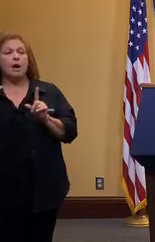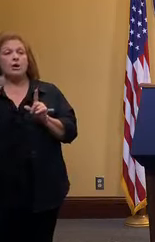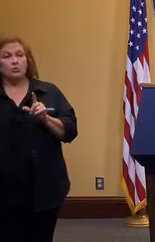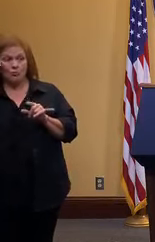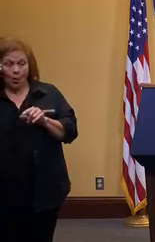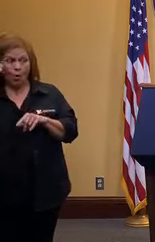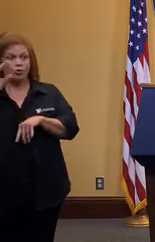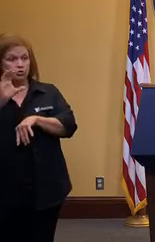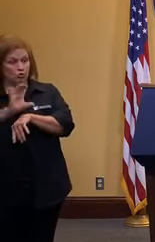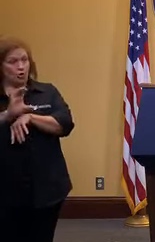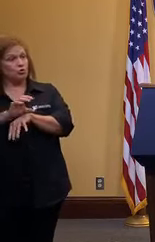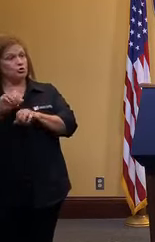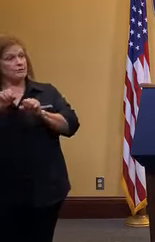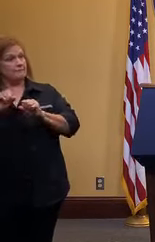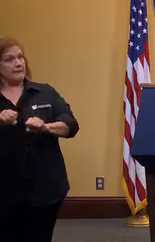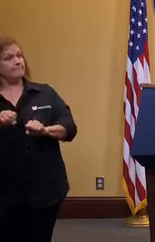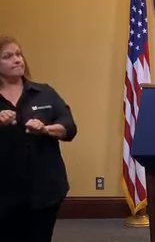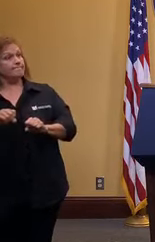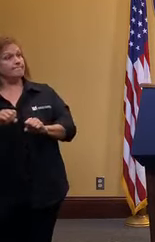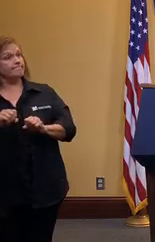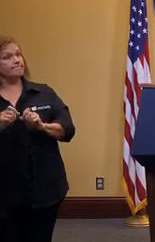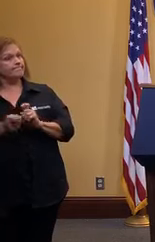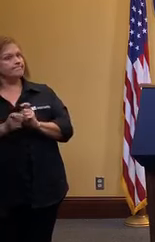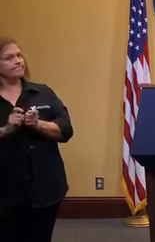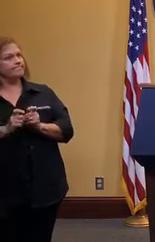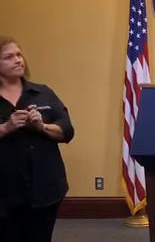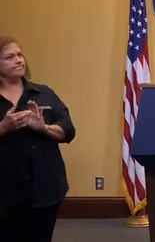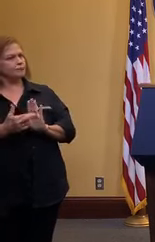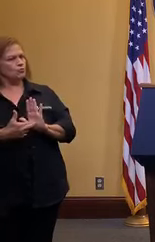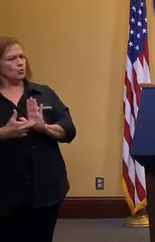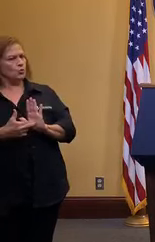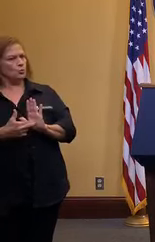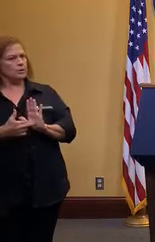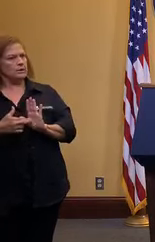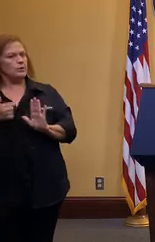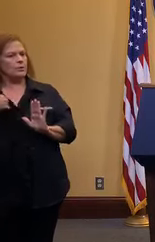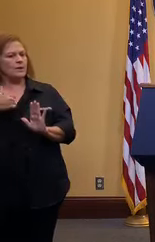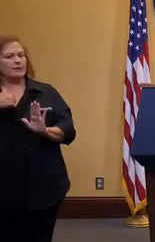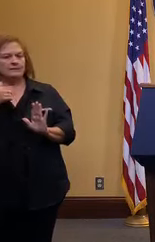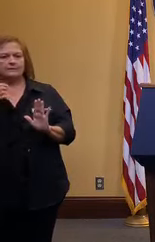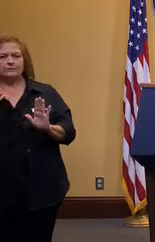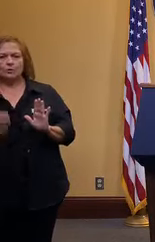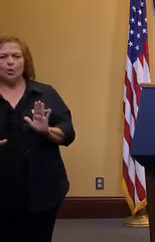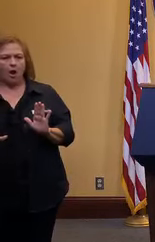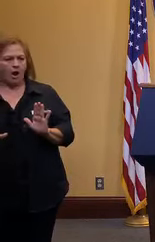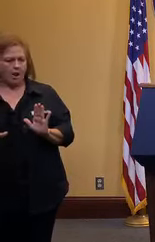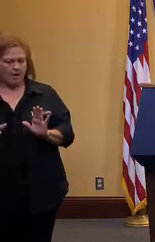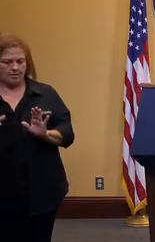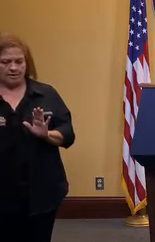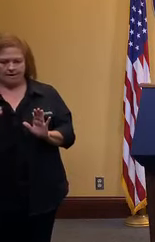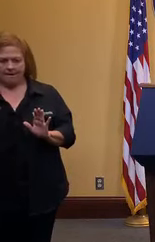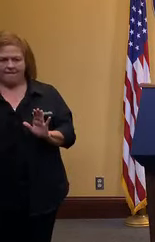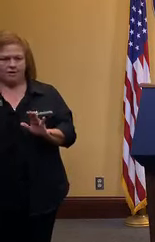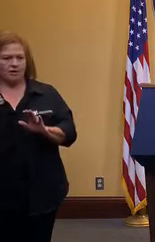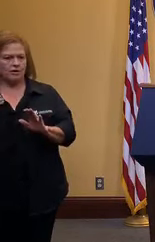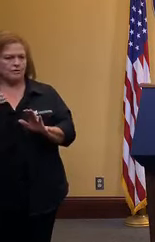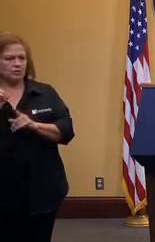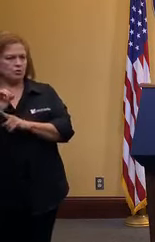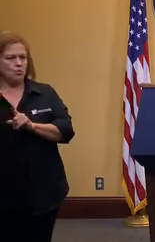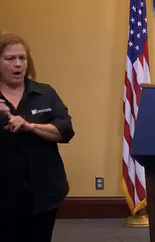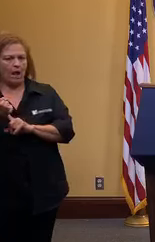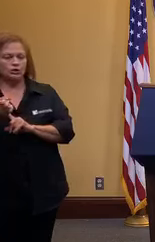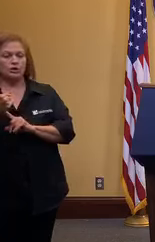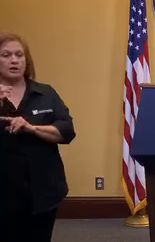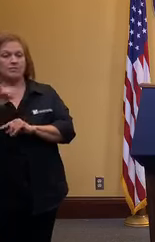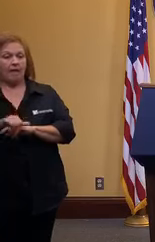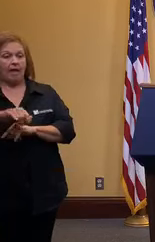churches can be modified um very stringently we certainly do not want create a situation in which a church becomes a super